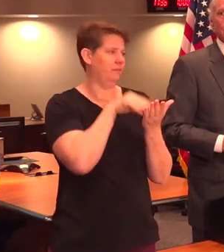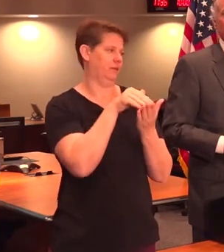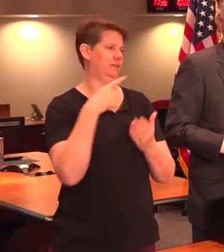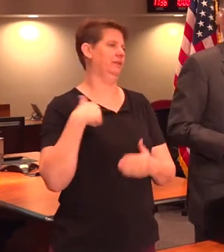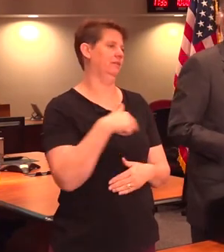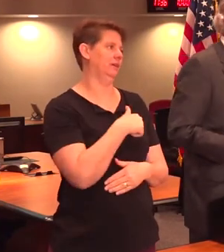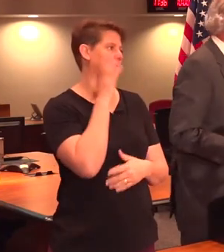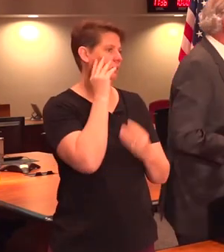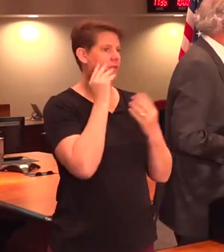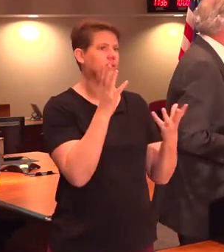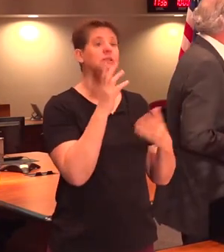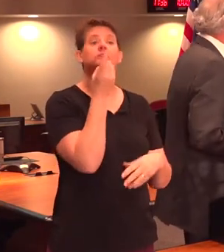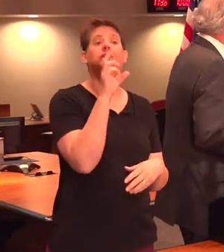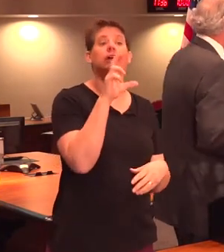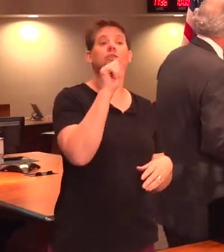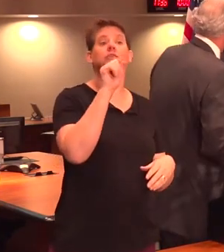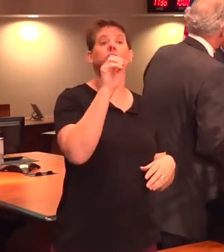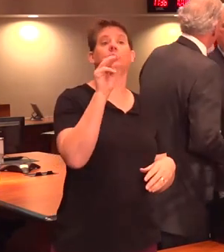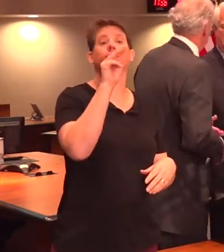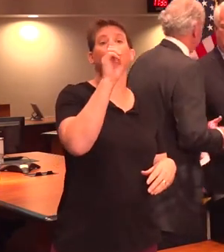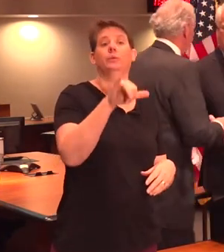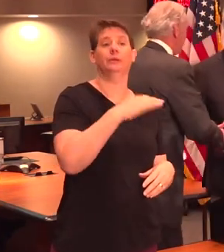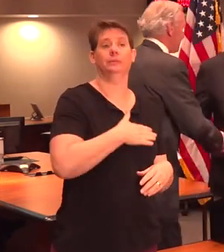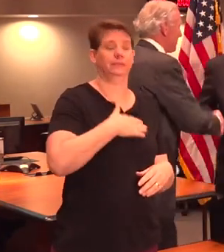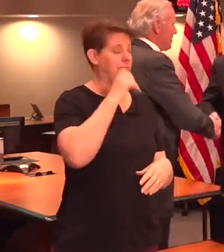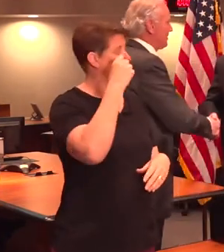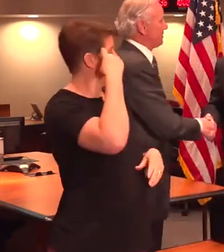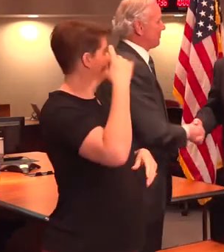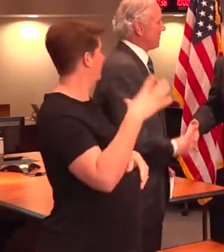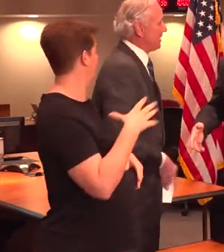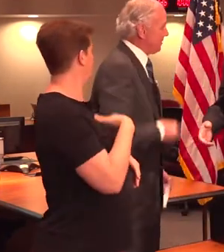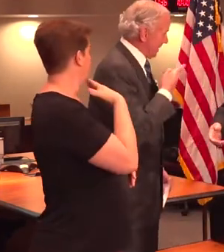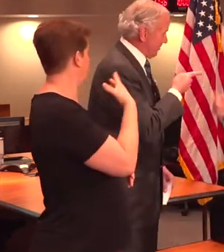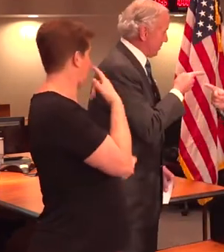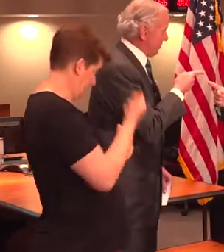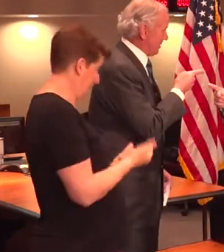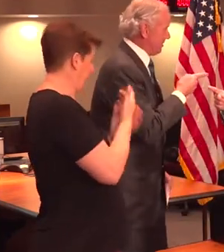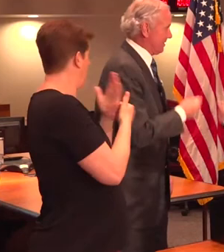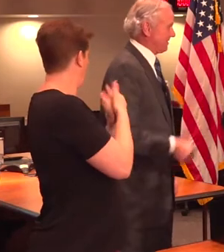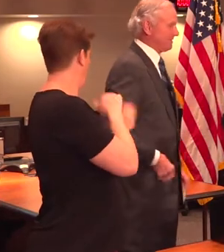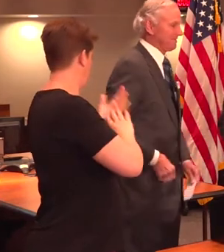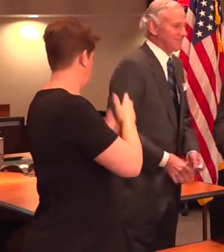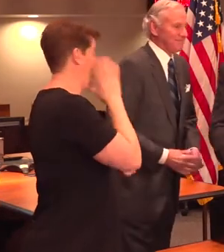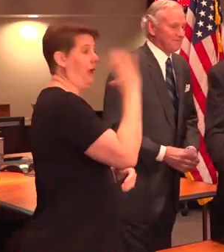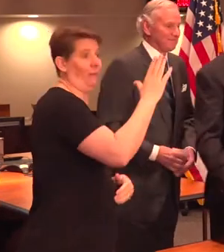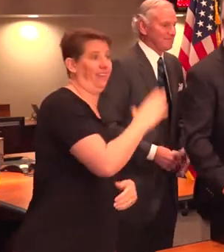us. With that, Dr. Toney. Governor? Yes, sir. You got to wash your hands. I'm going.